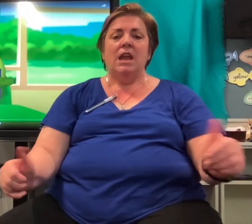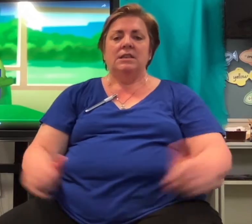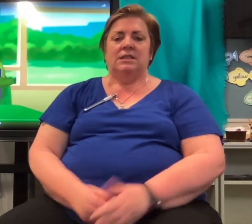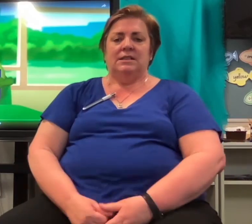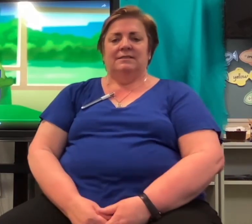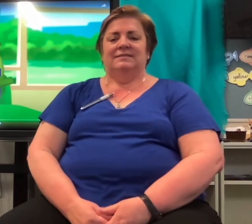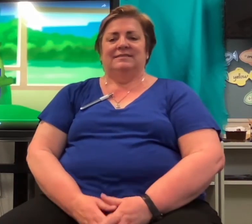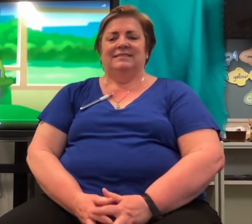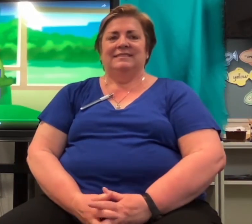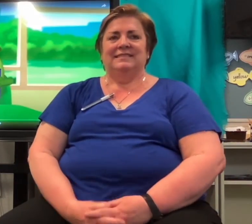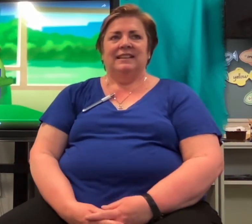Please don't be mean. I'm go first. first. I'm